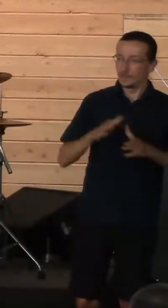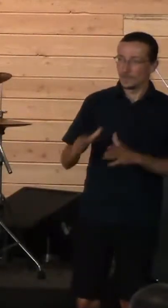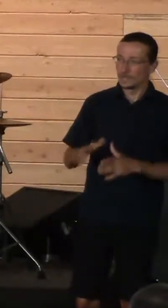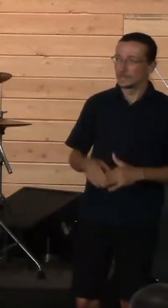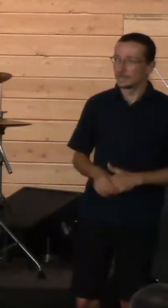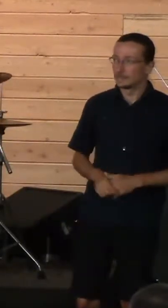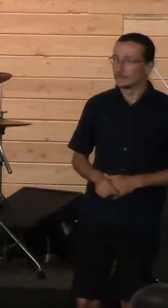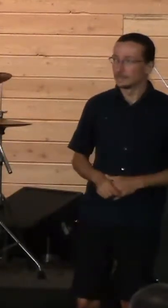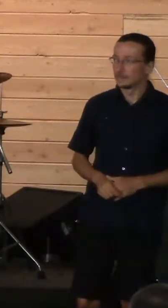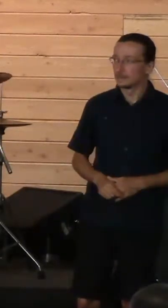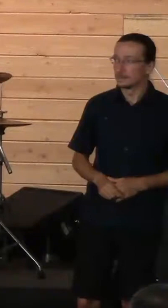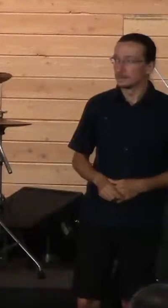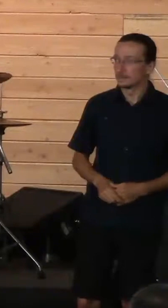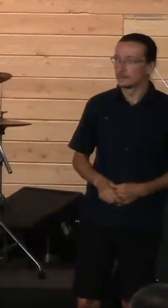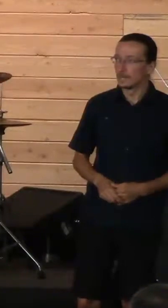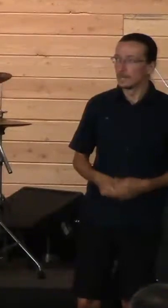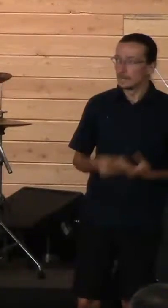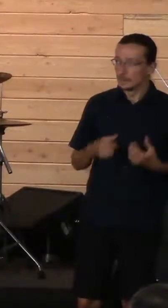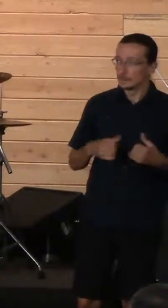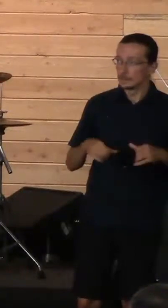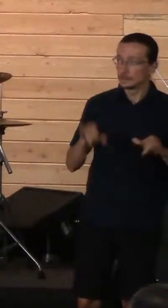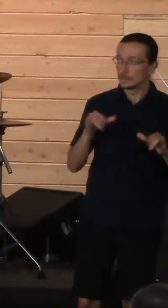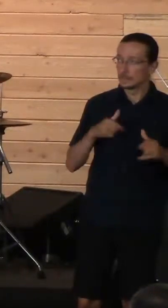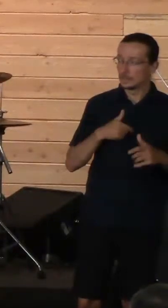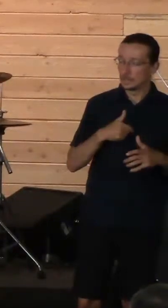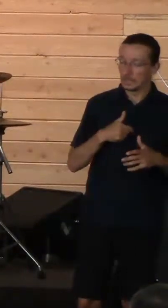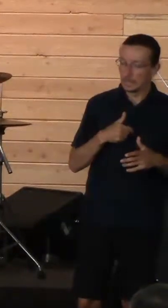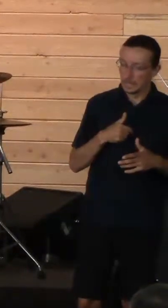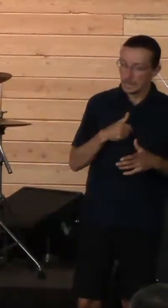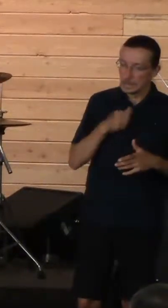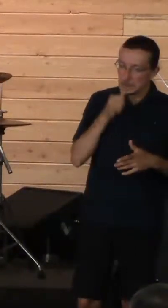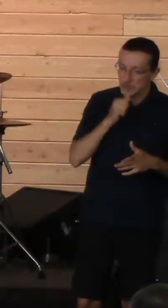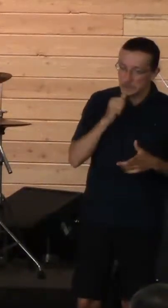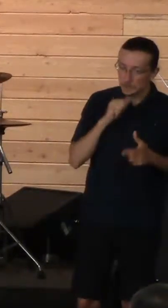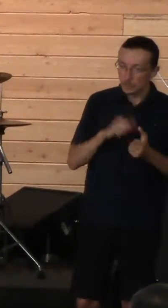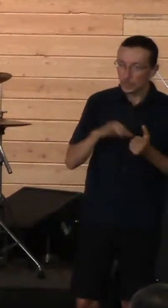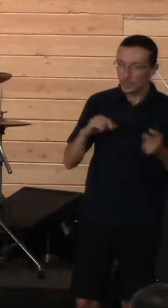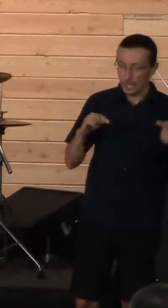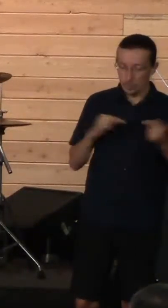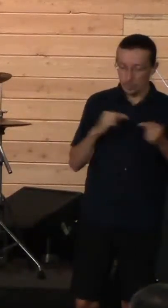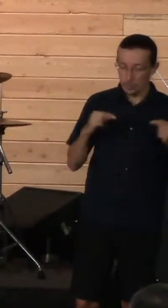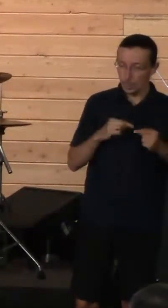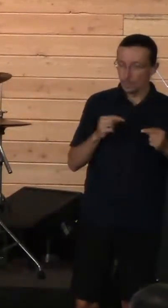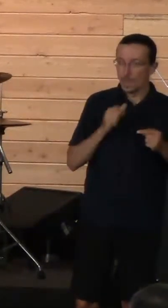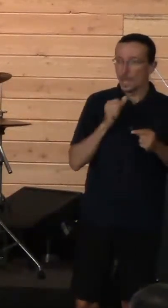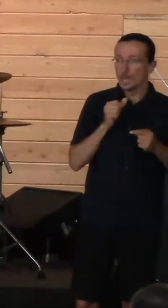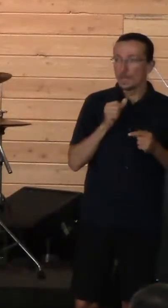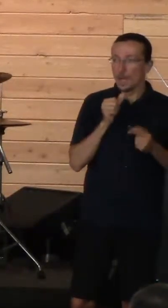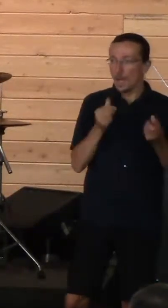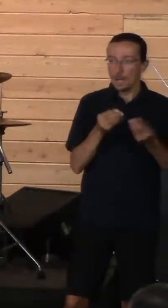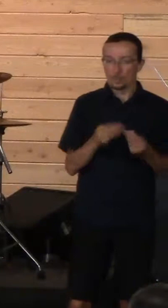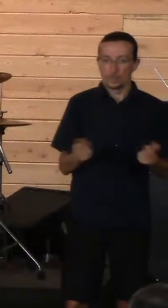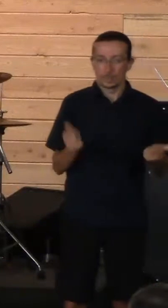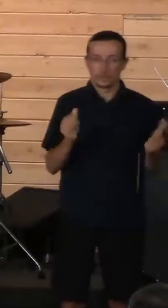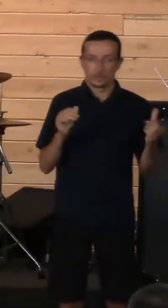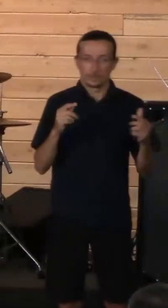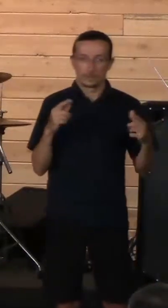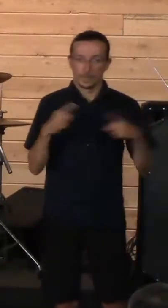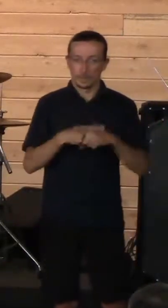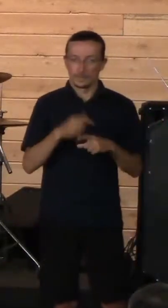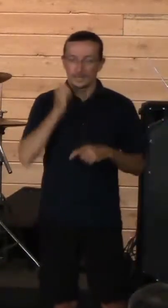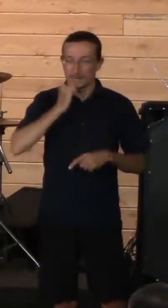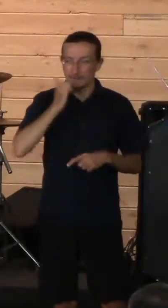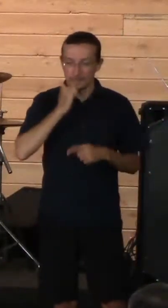And I still deal with that wound, that unresolved conflict every day. And so that conflict has just